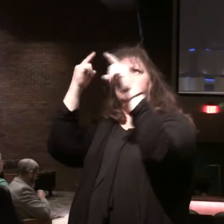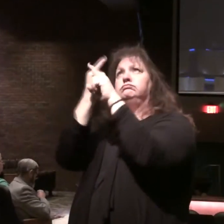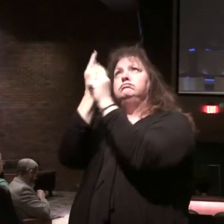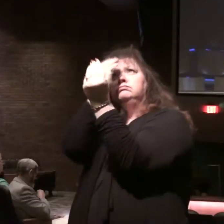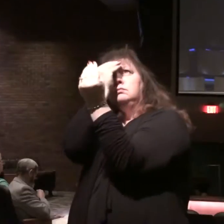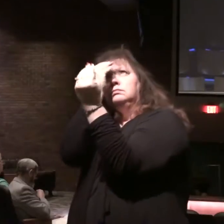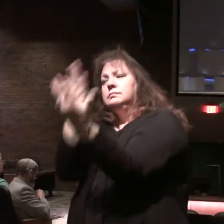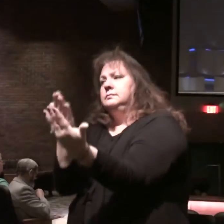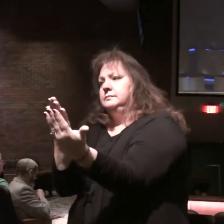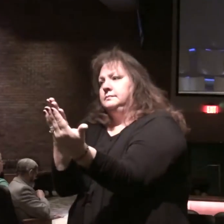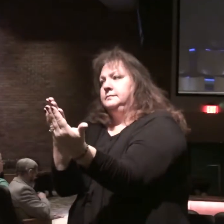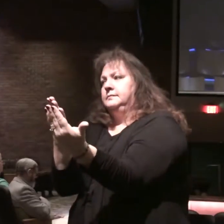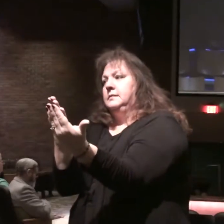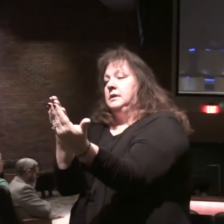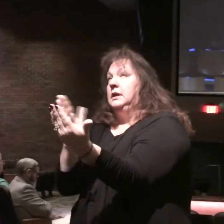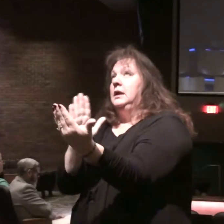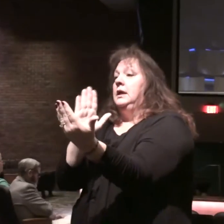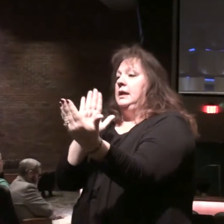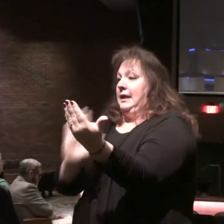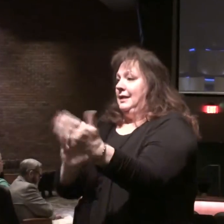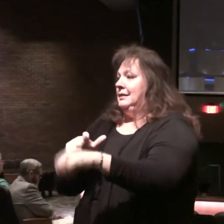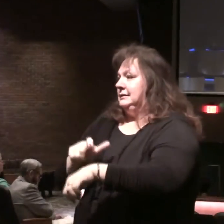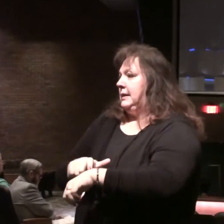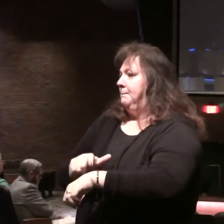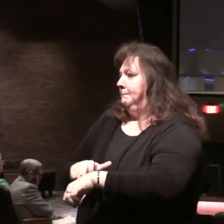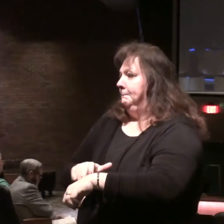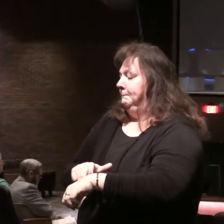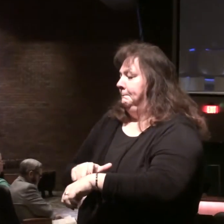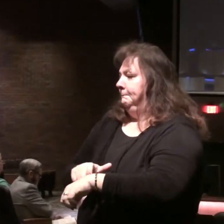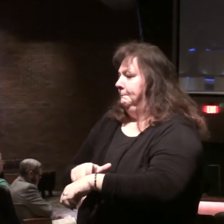in their period of time.